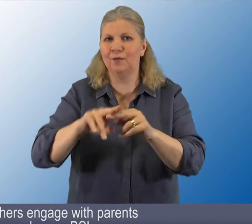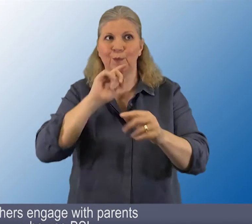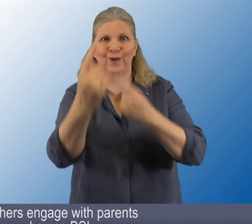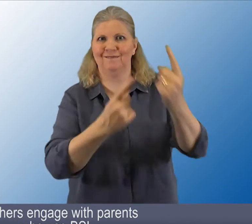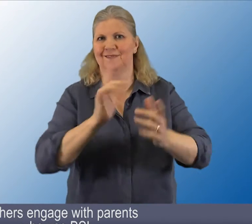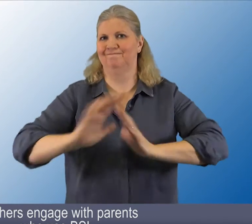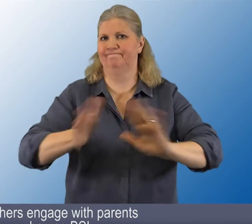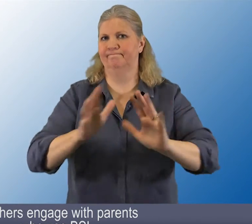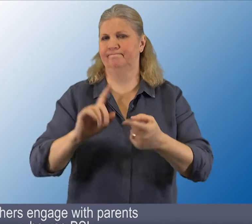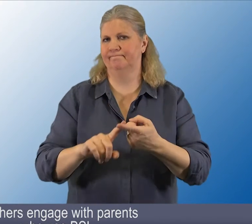BSL. 12.